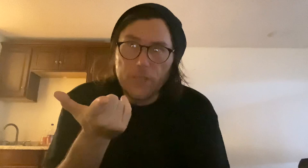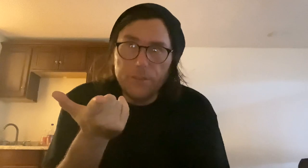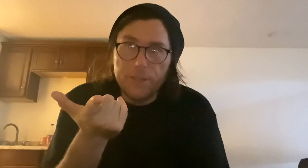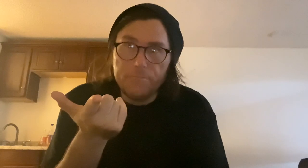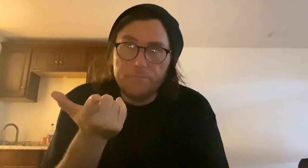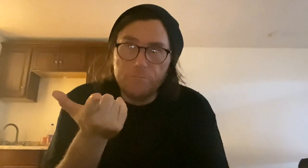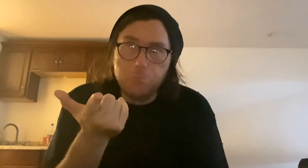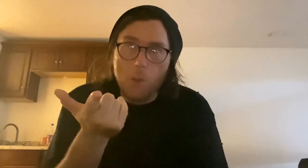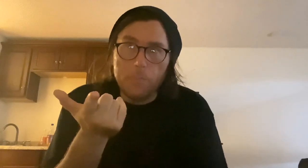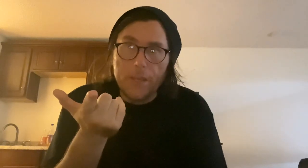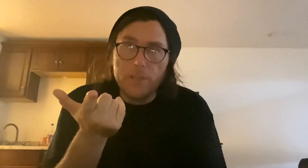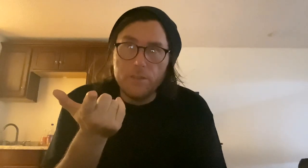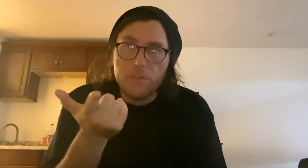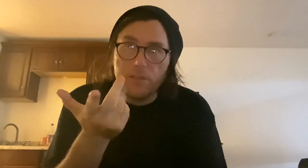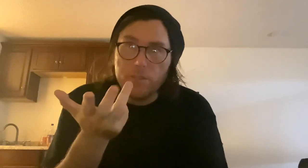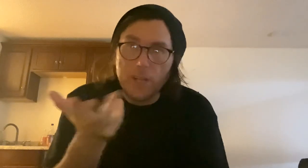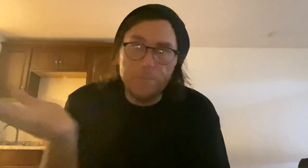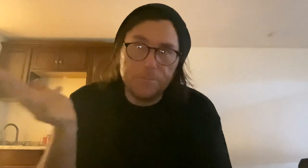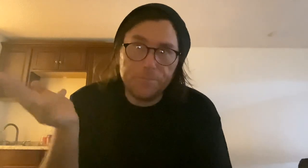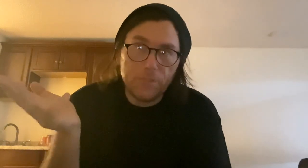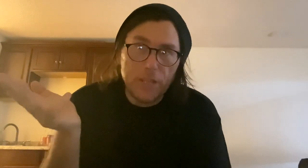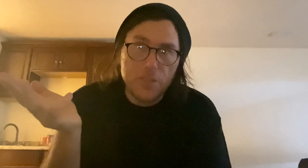The problem is, is this.